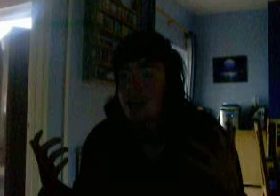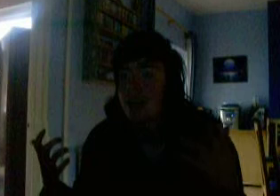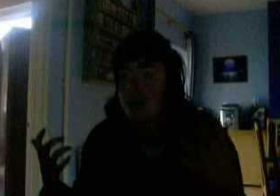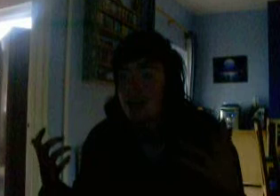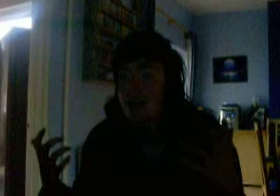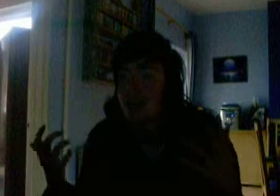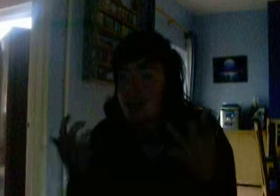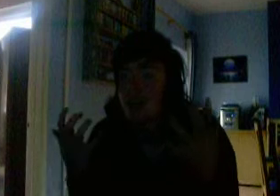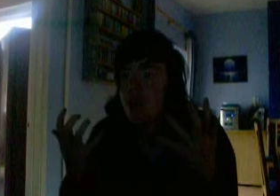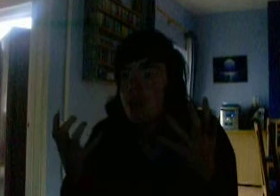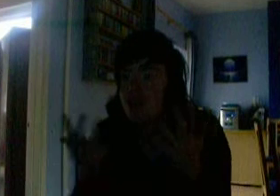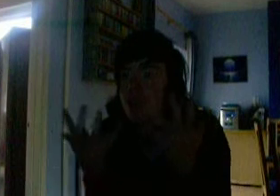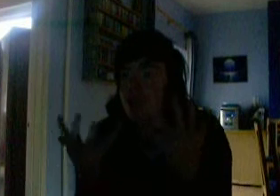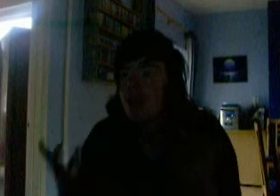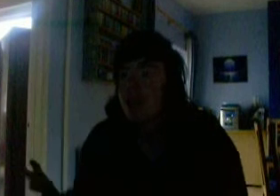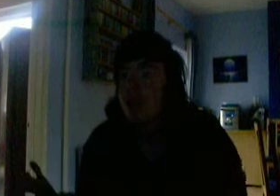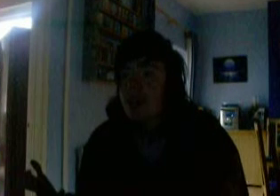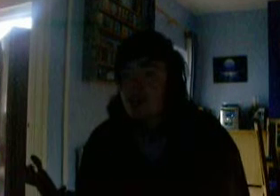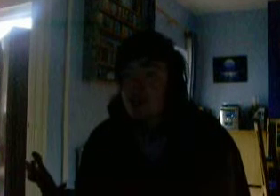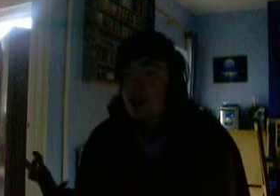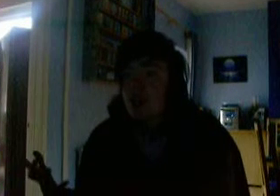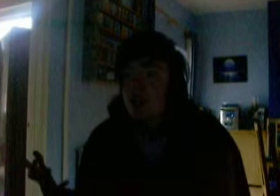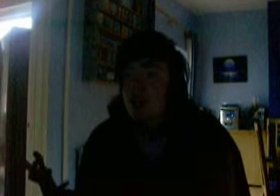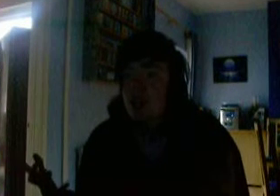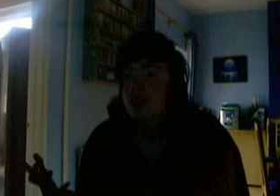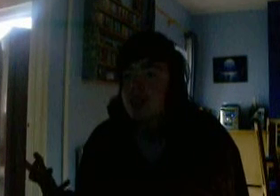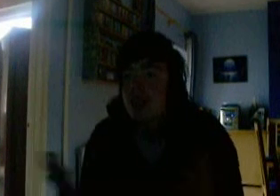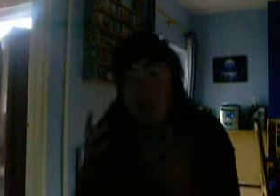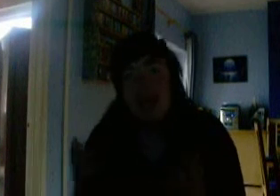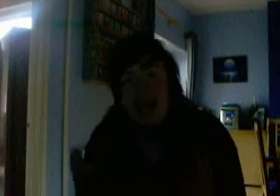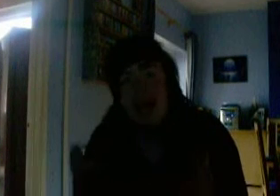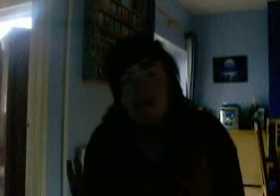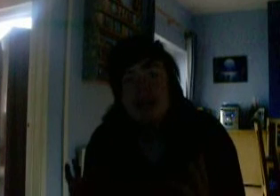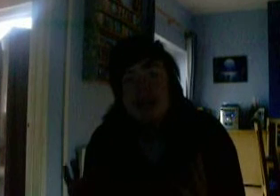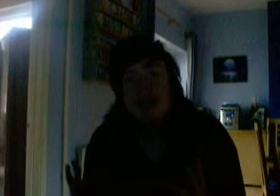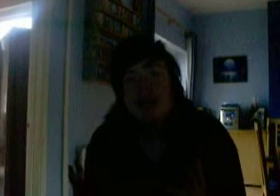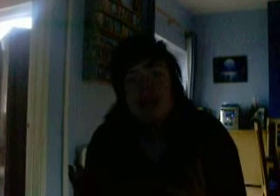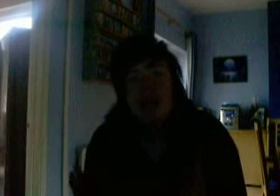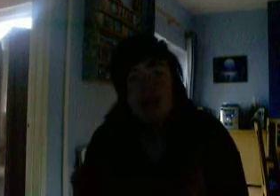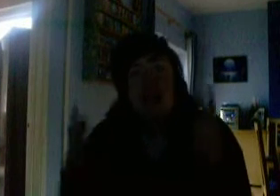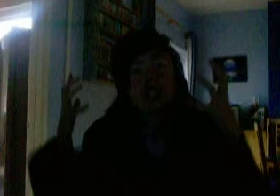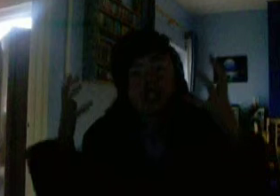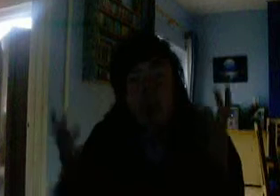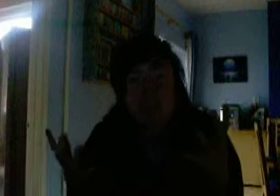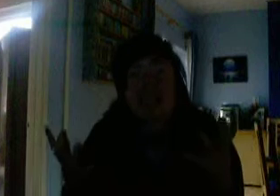the main enemies are zombies.